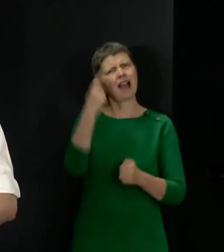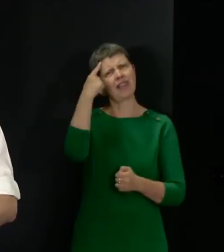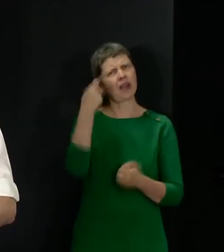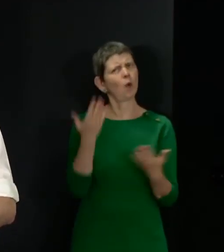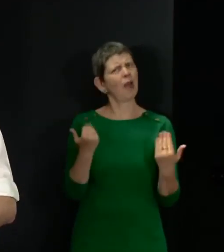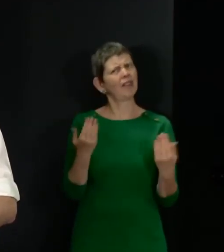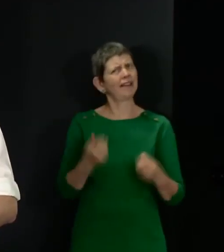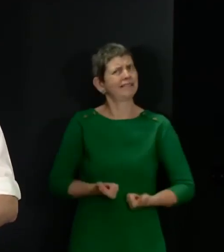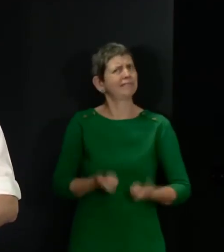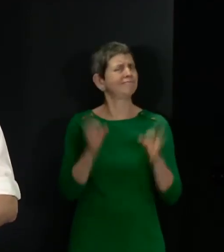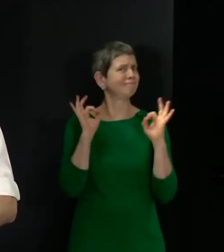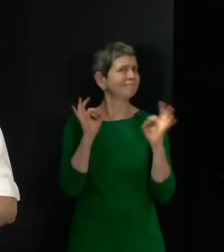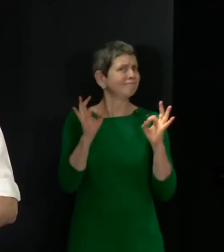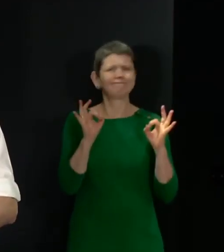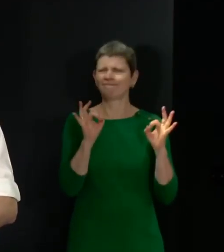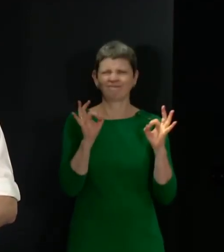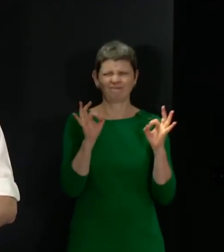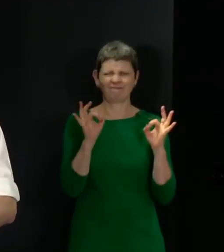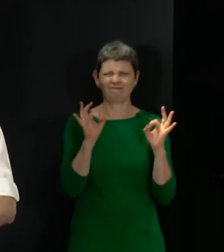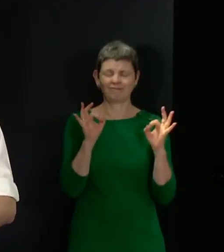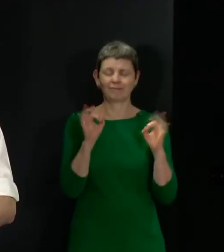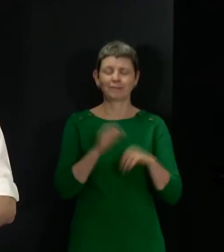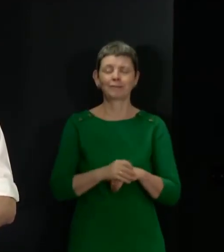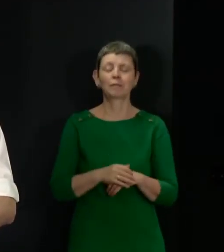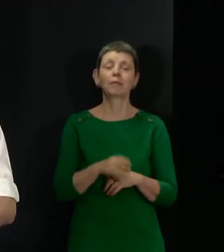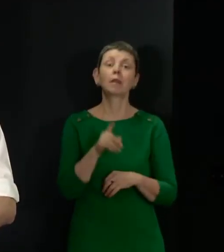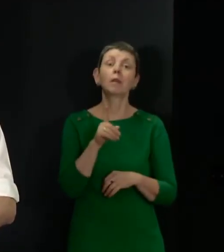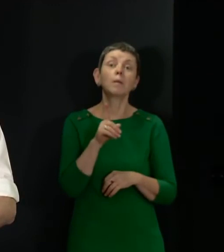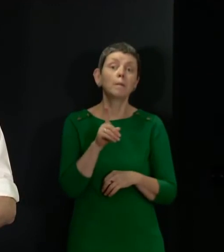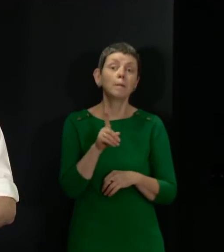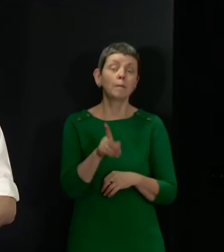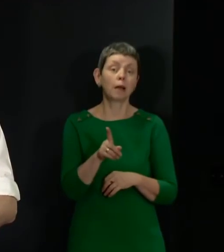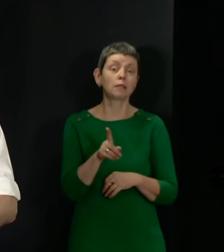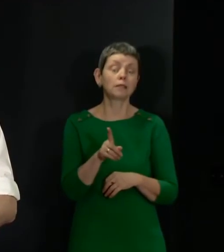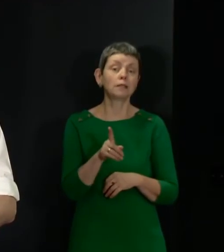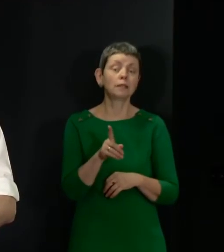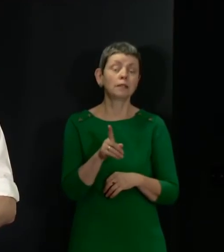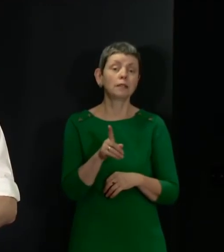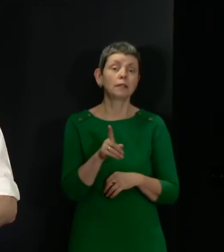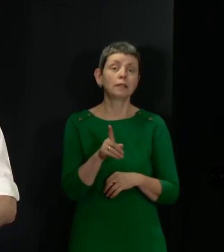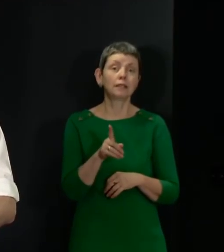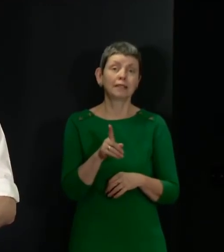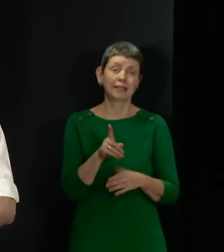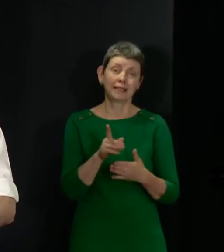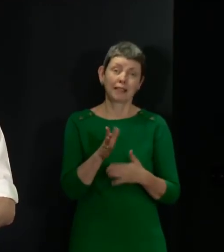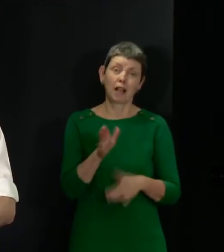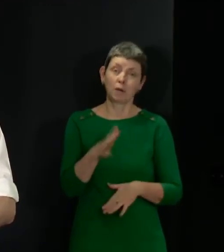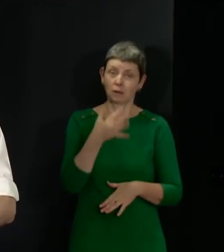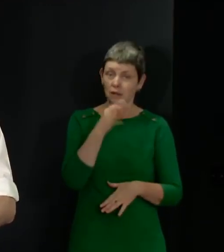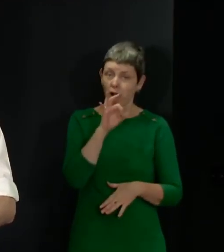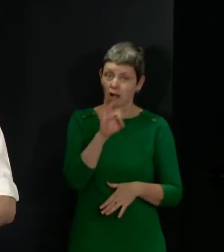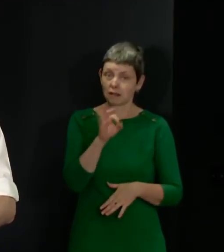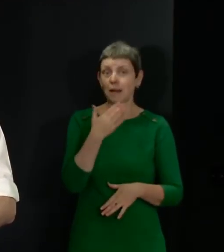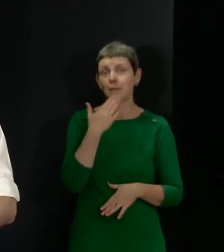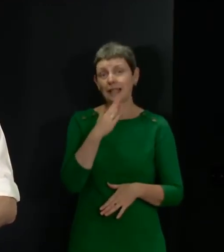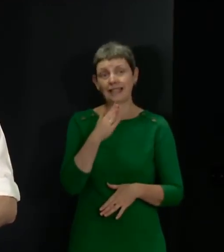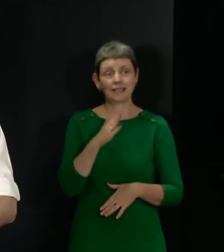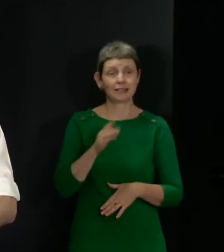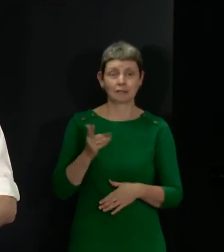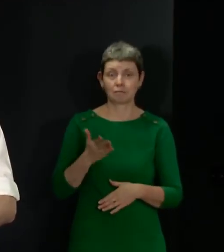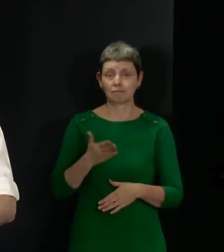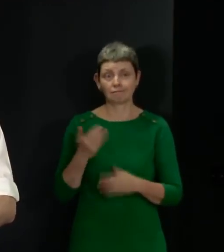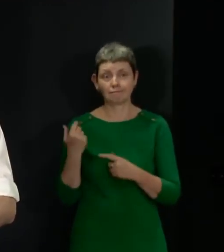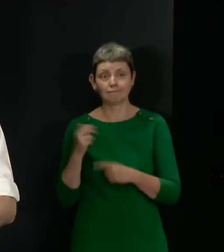to be quite as good. But I would ask, fundamentally, that people do not travel to busy